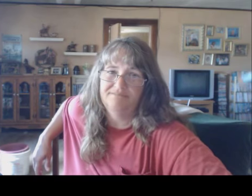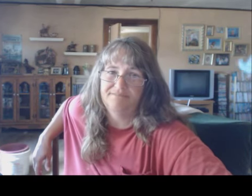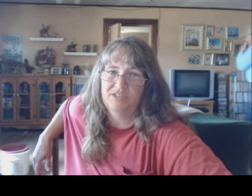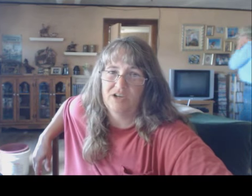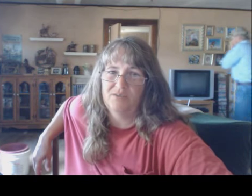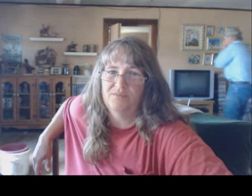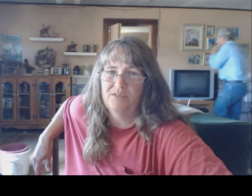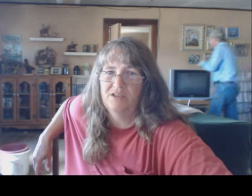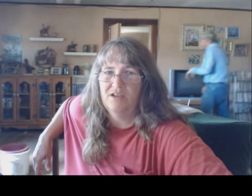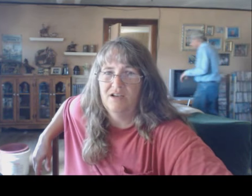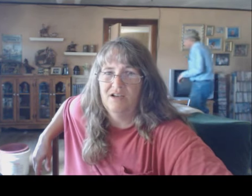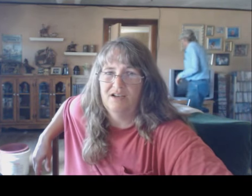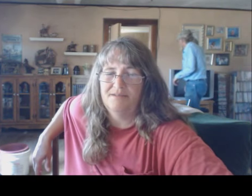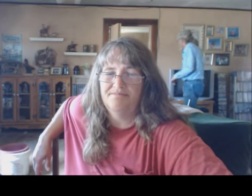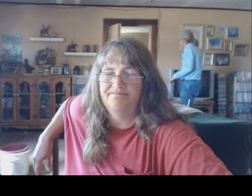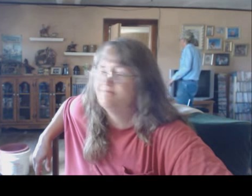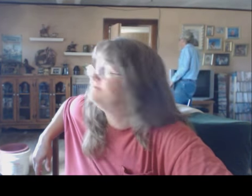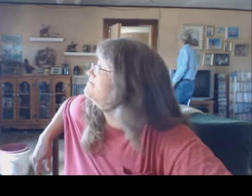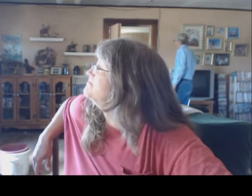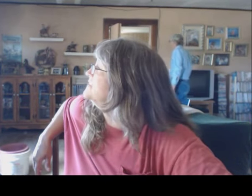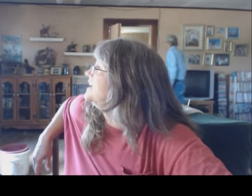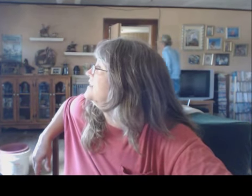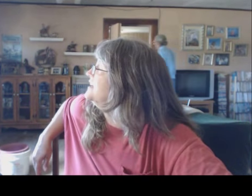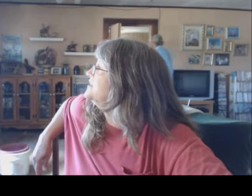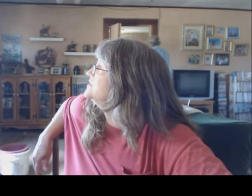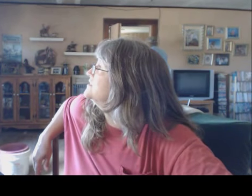so um anything else